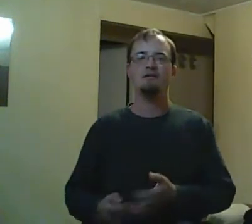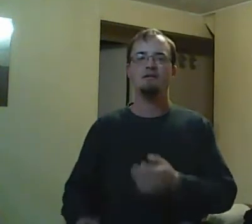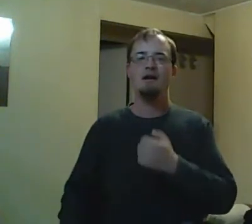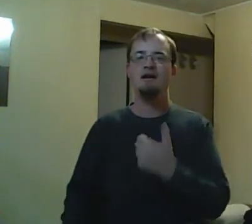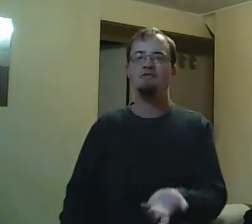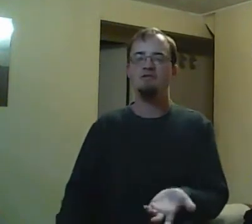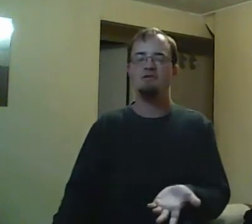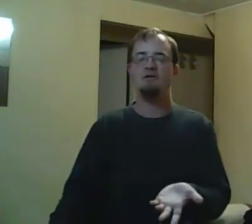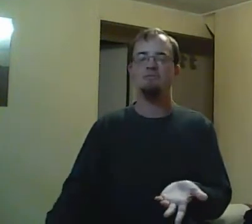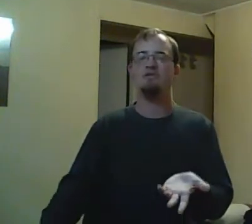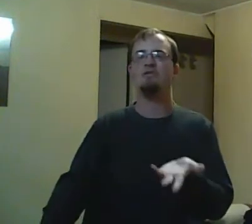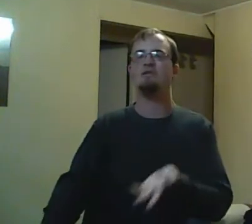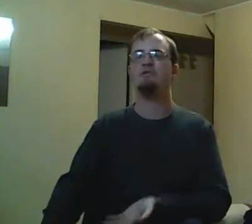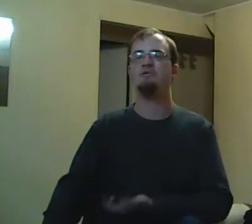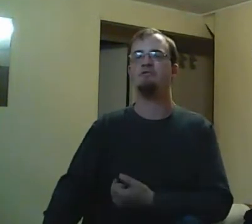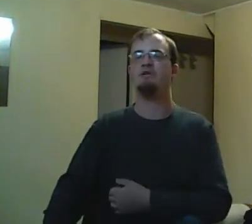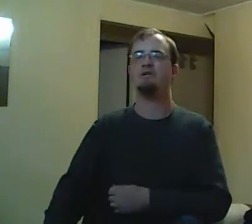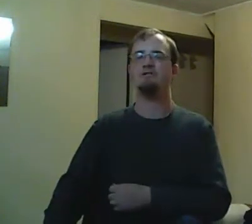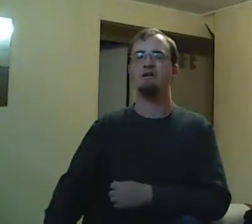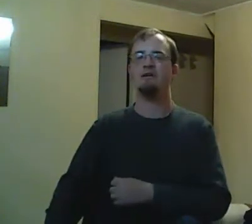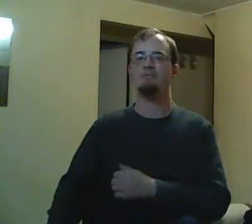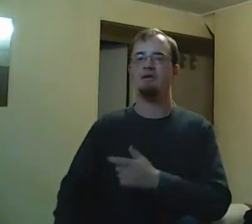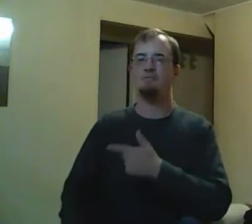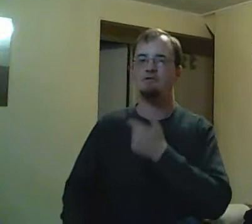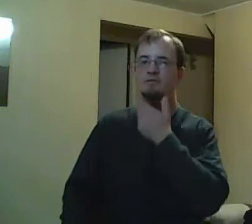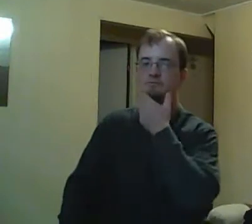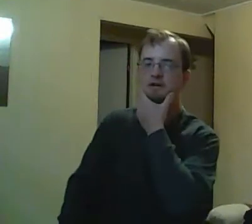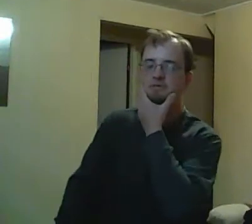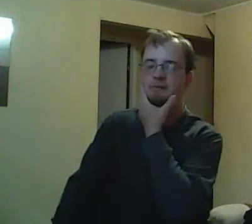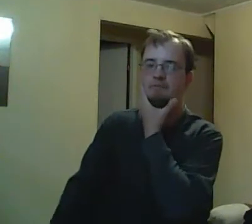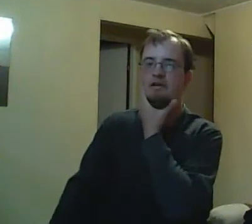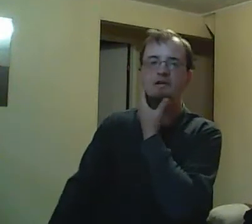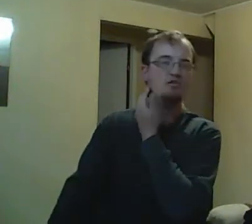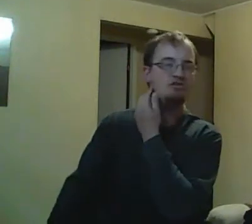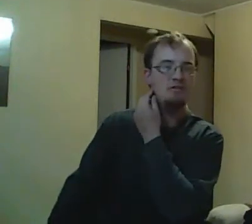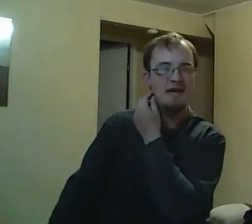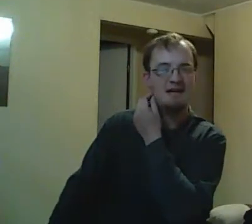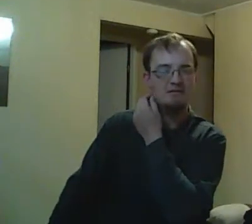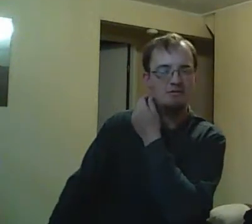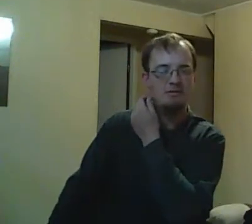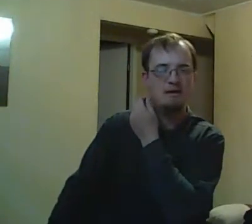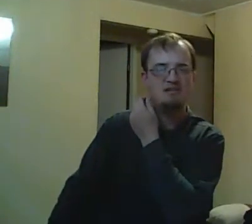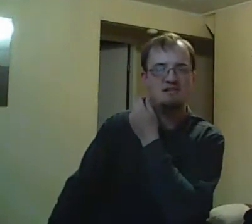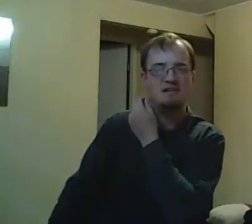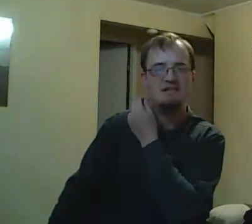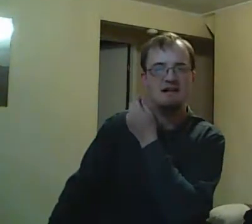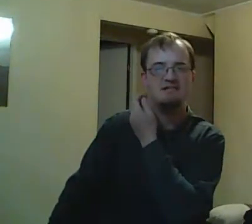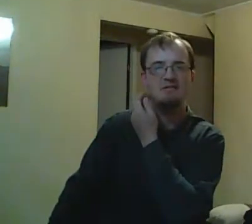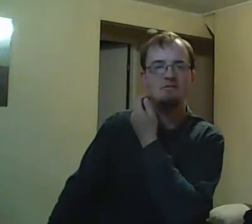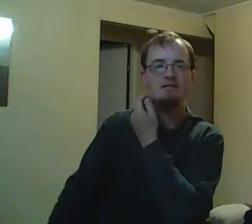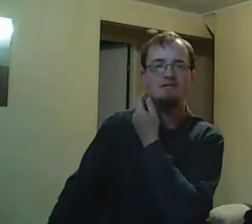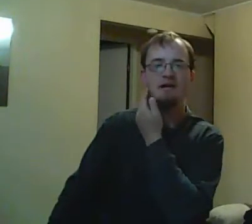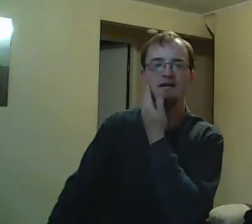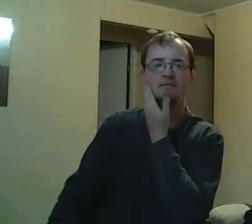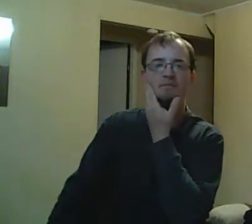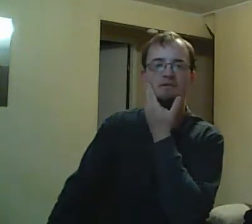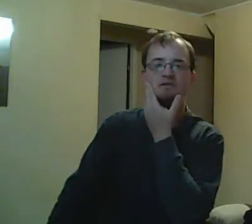So then you get yourself back in black. You get yourself the episode coming back. And there are people like, they're